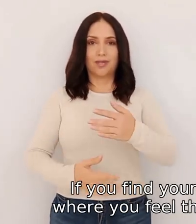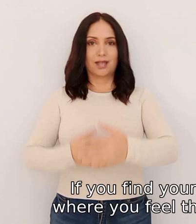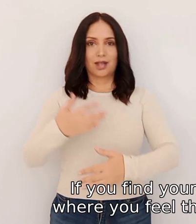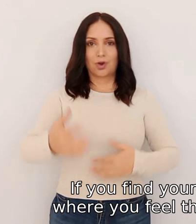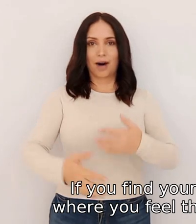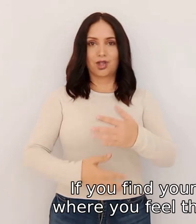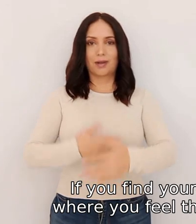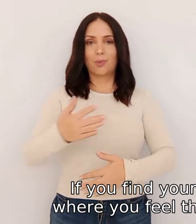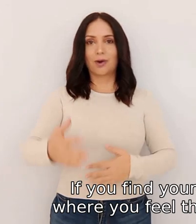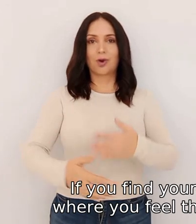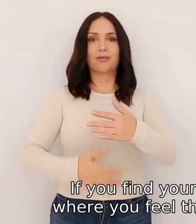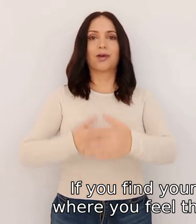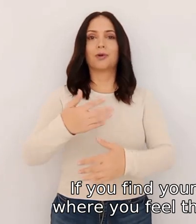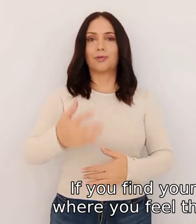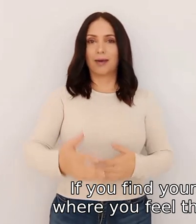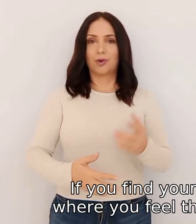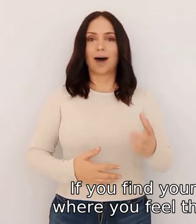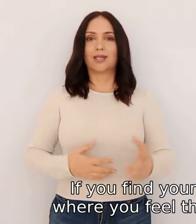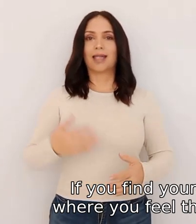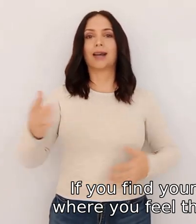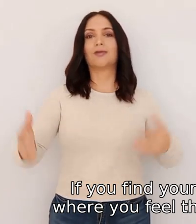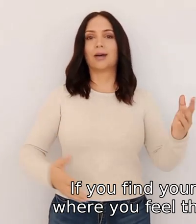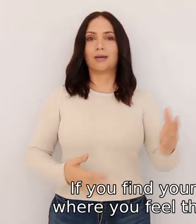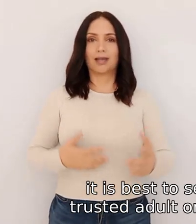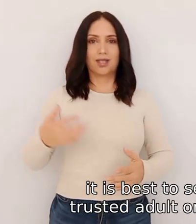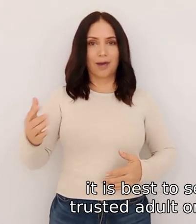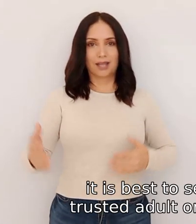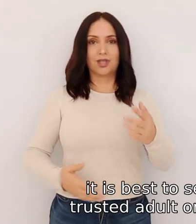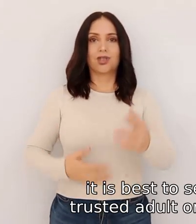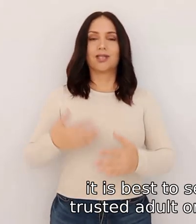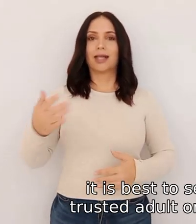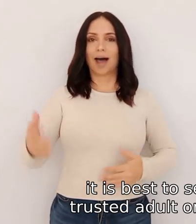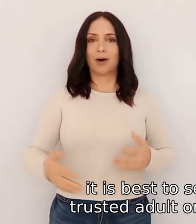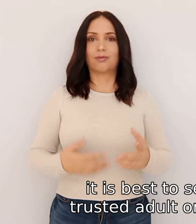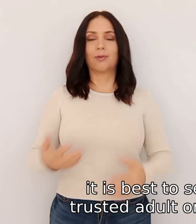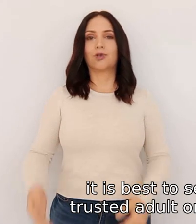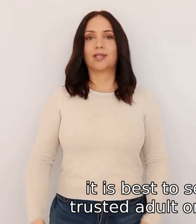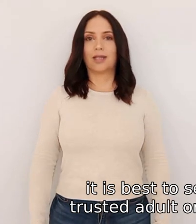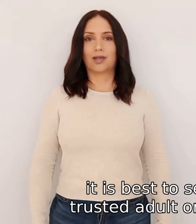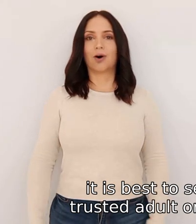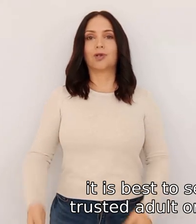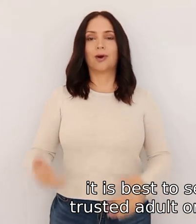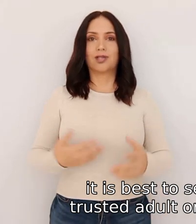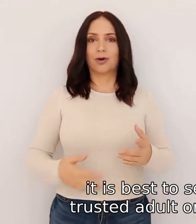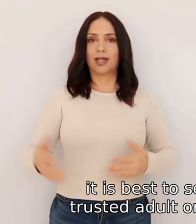in a situation where you feel threatened or unsafe it is best to seek help from a trusted adult or authority